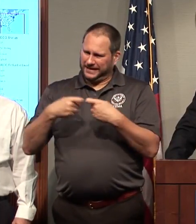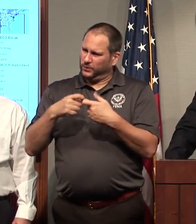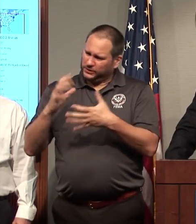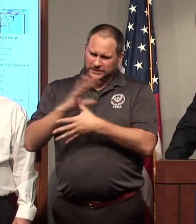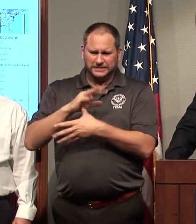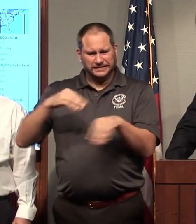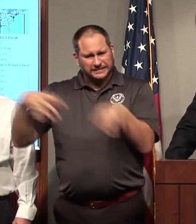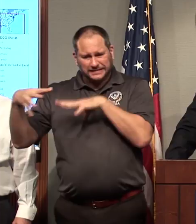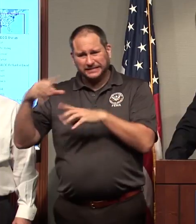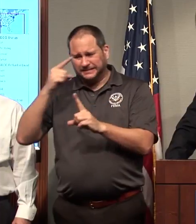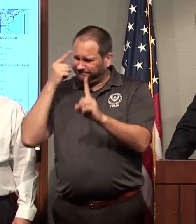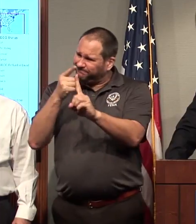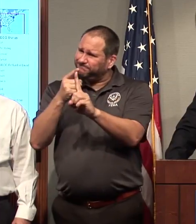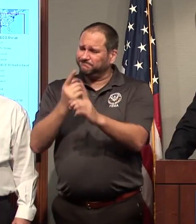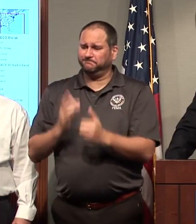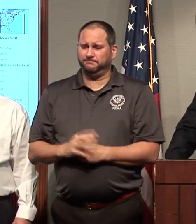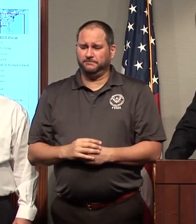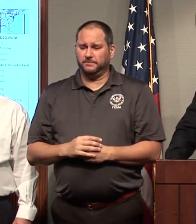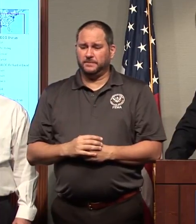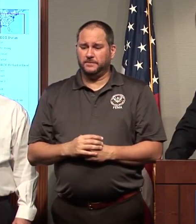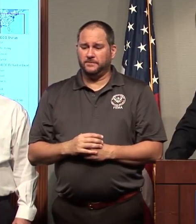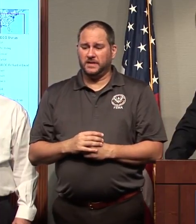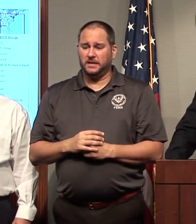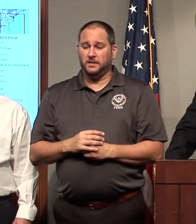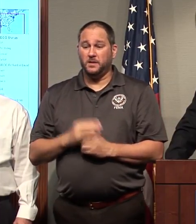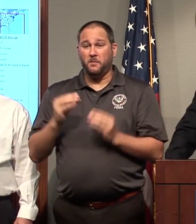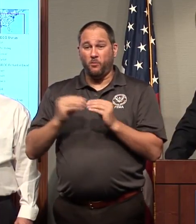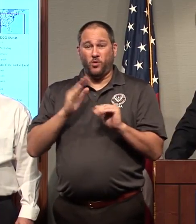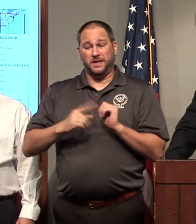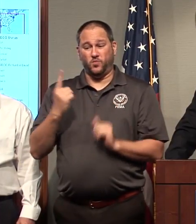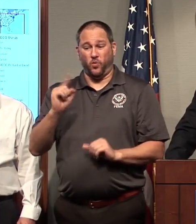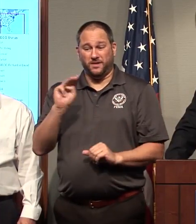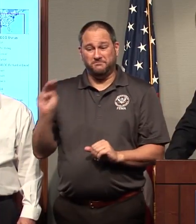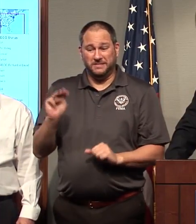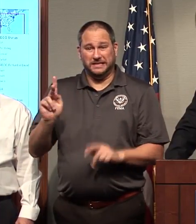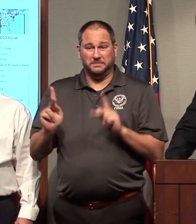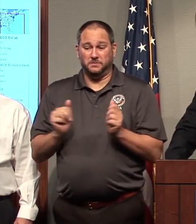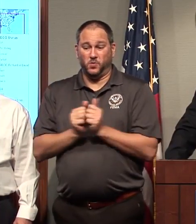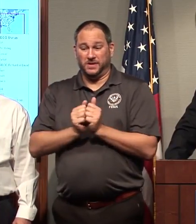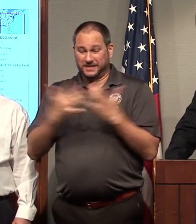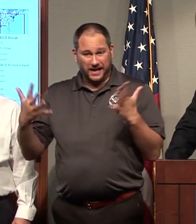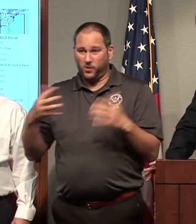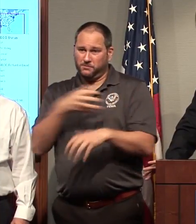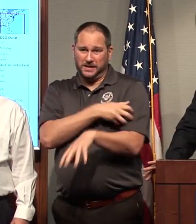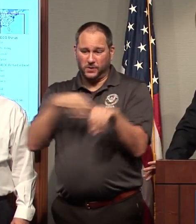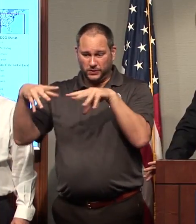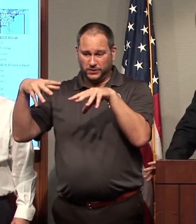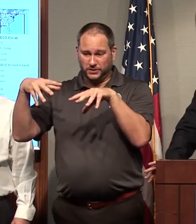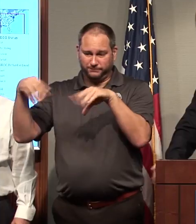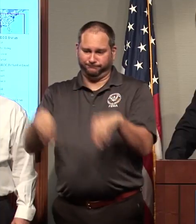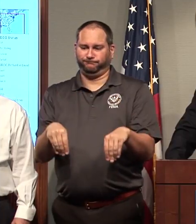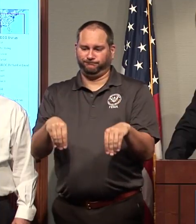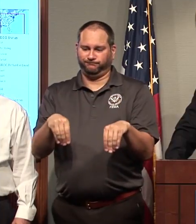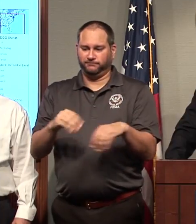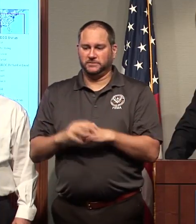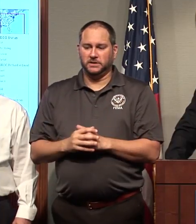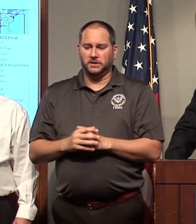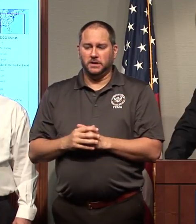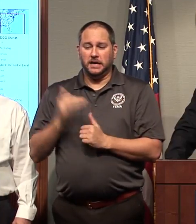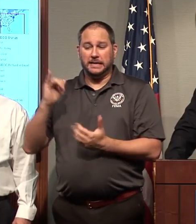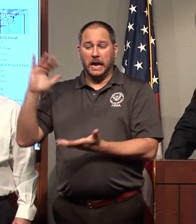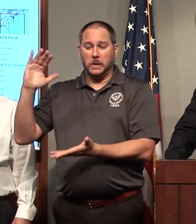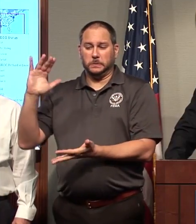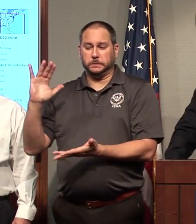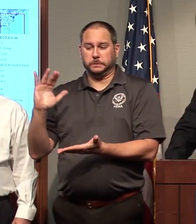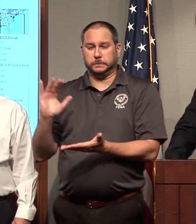Rico. You know, there were over a million people without power. We've made a lot of progress, and that's down to around 300,000. That will continue